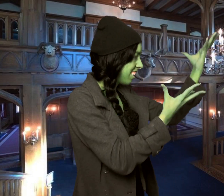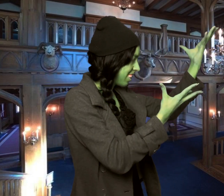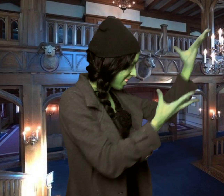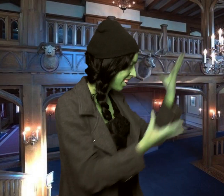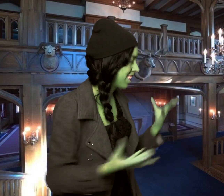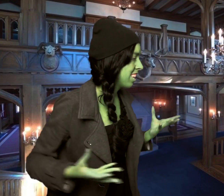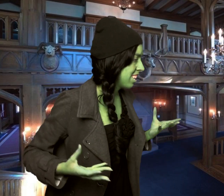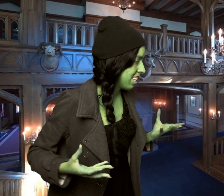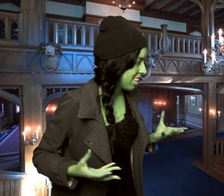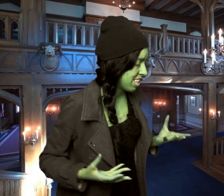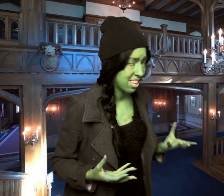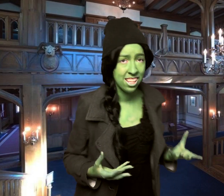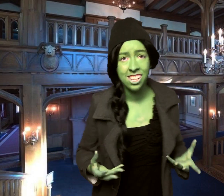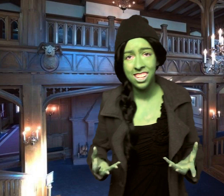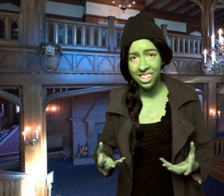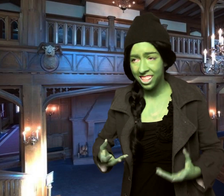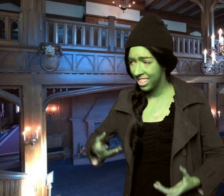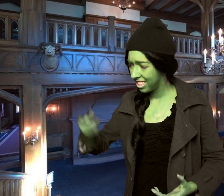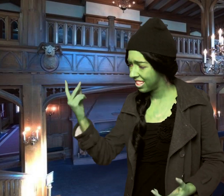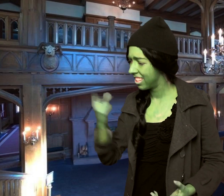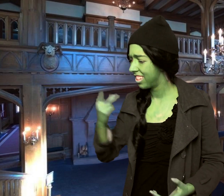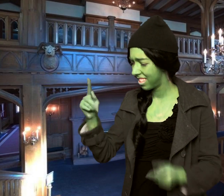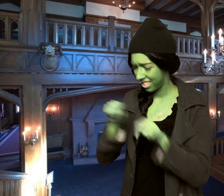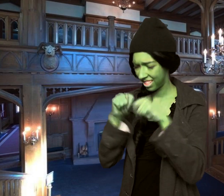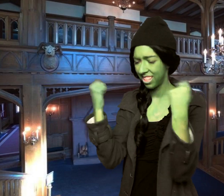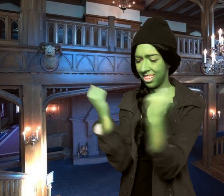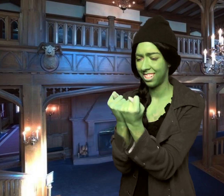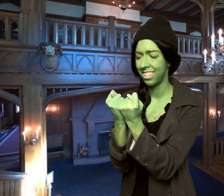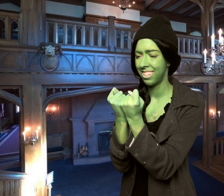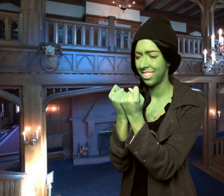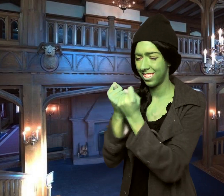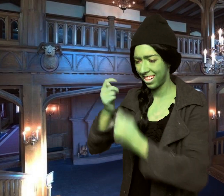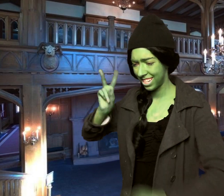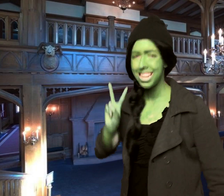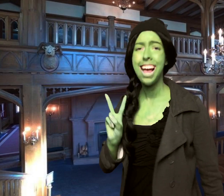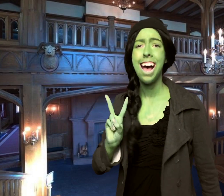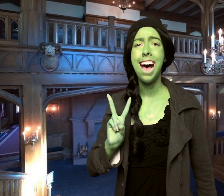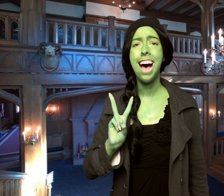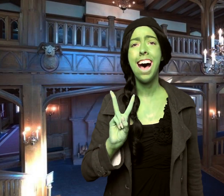When we are hand in hand When wizard and I